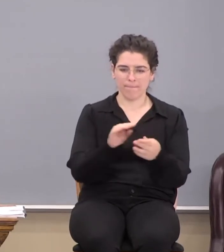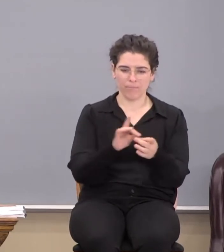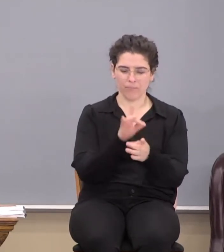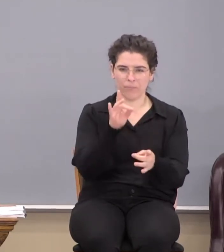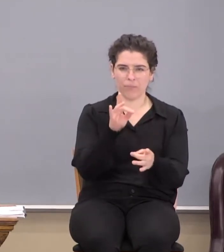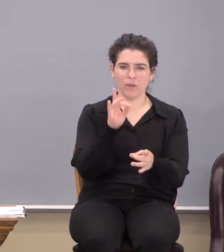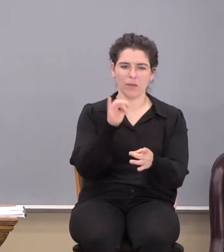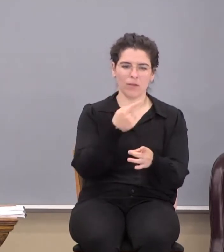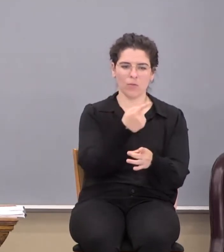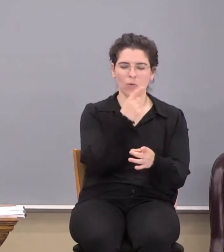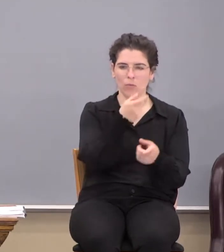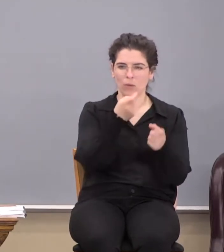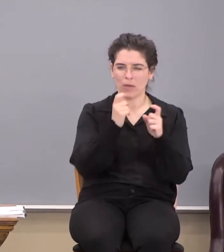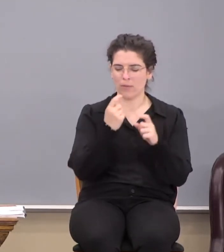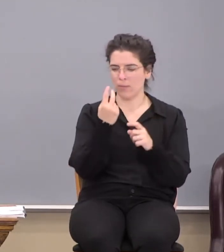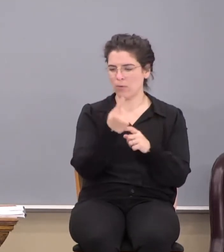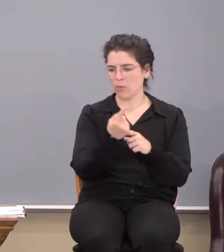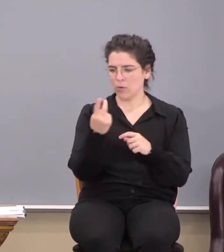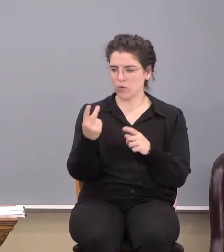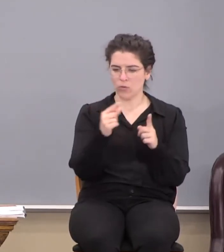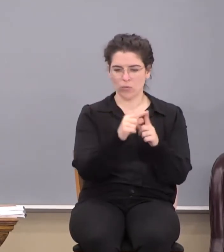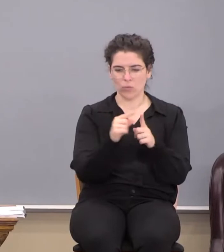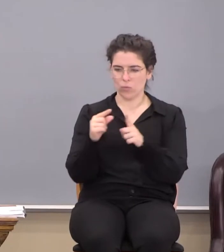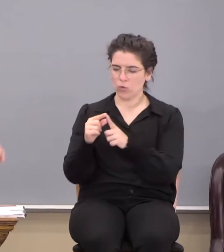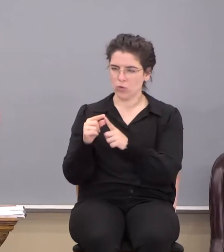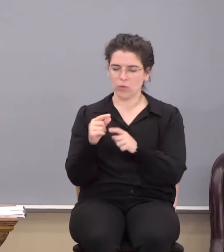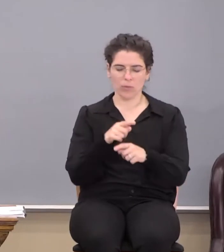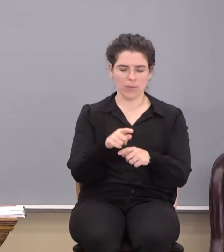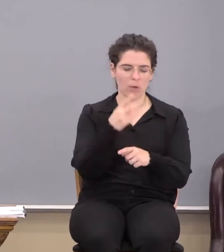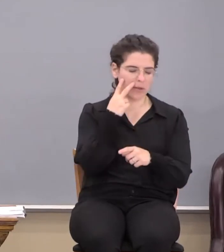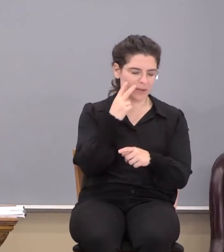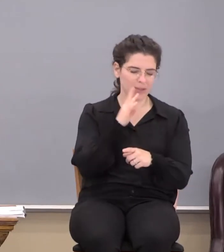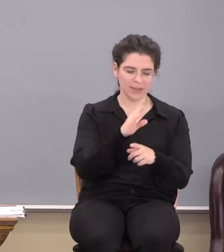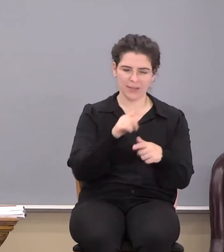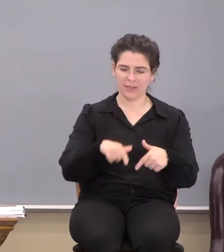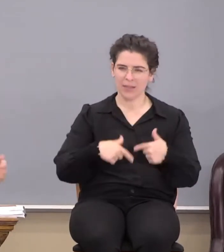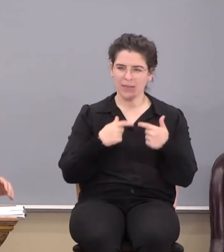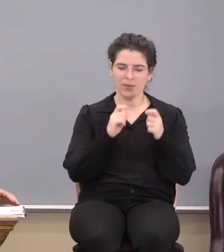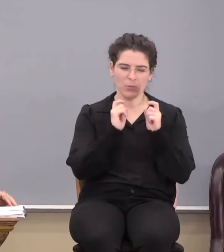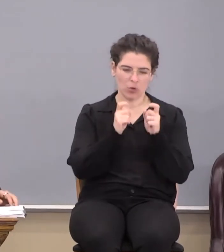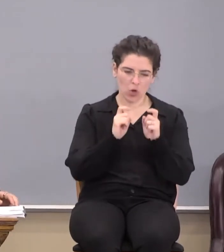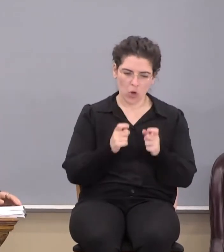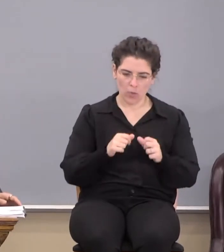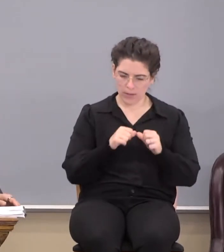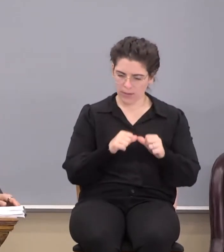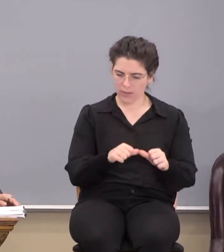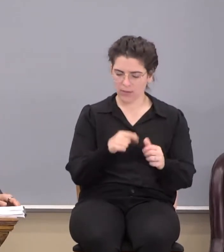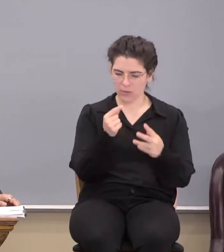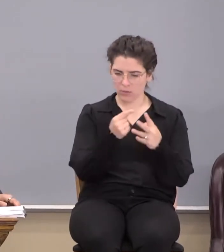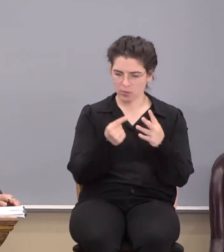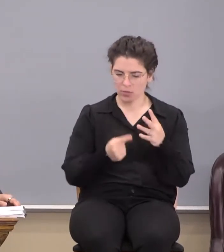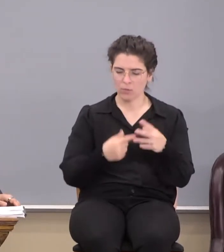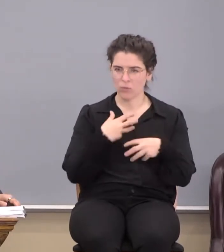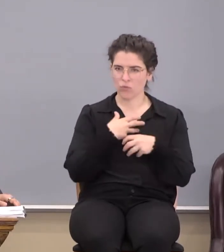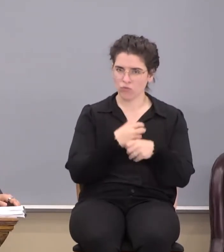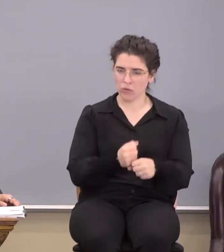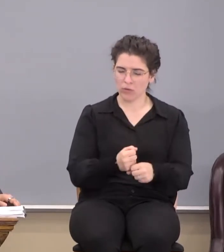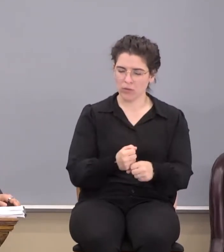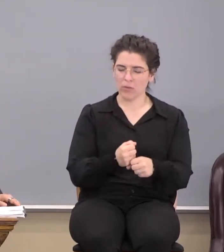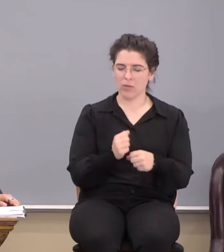is the one that gave him those two words. When Paul looks at his life, and he's going to go on and give you the details of what he was trusting in.